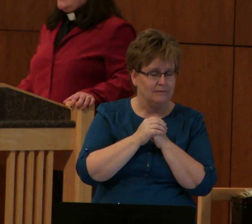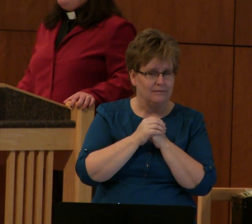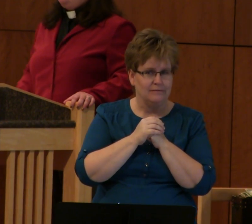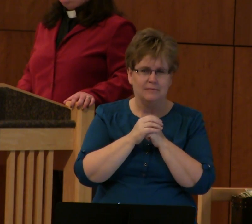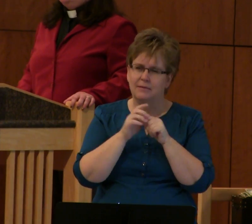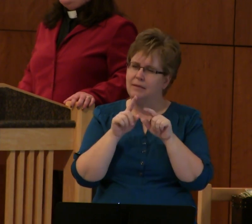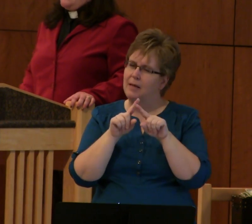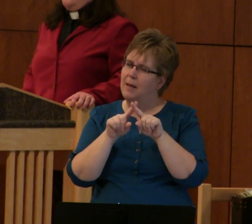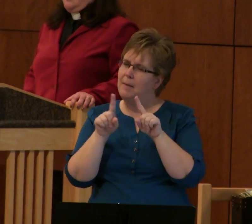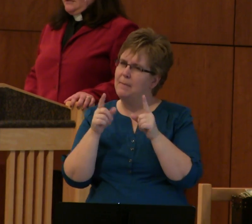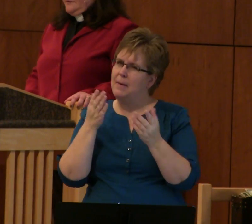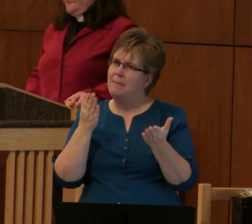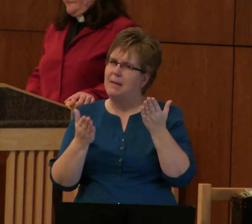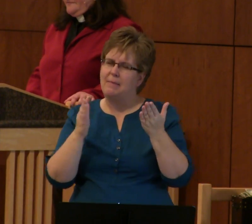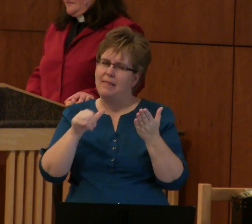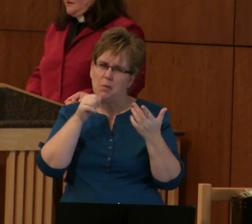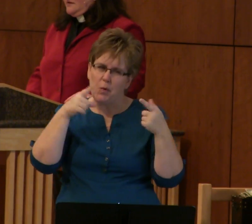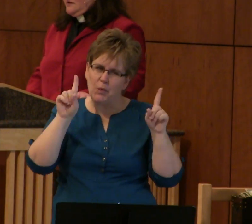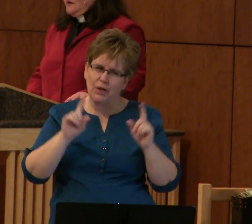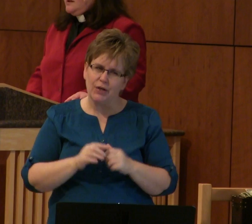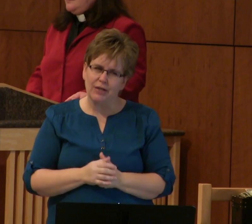But then again, maybe this would not work.